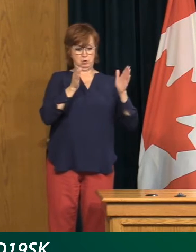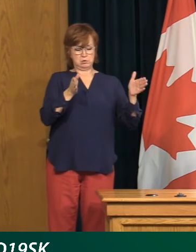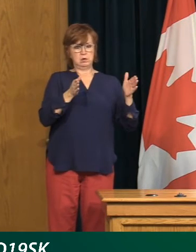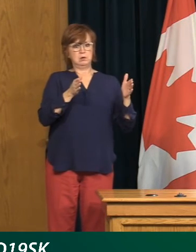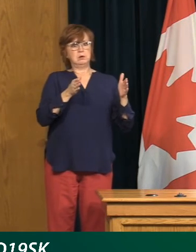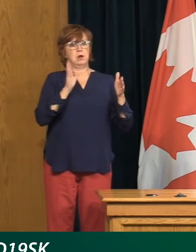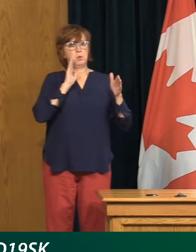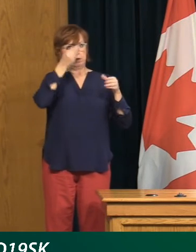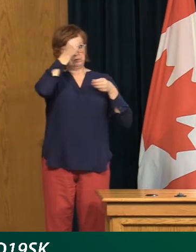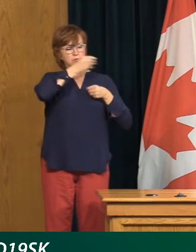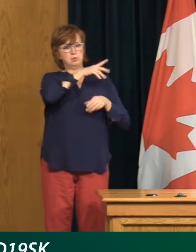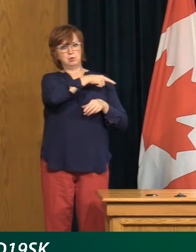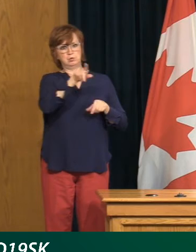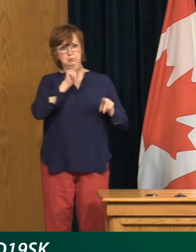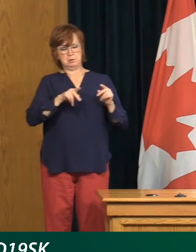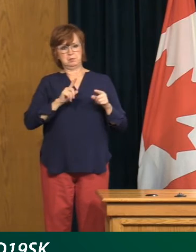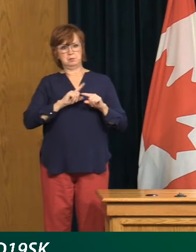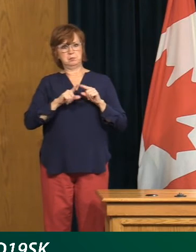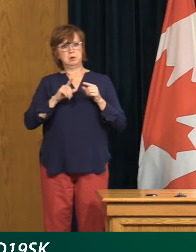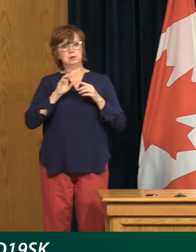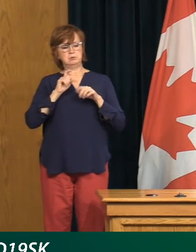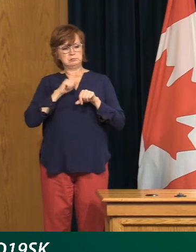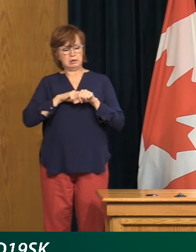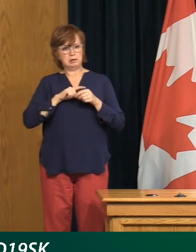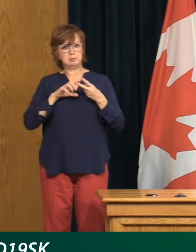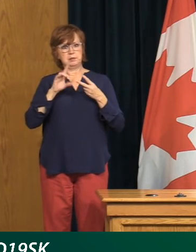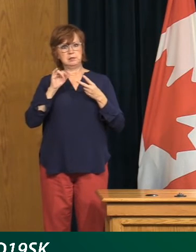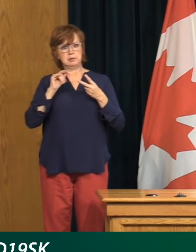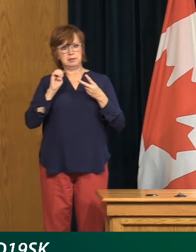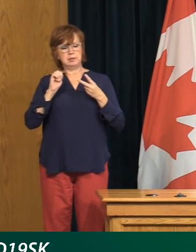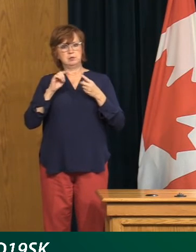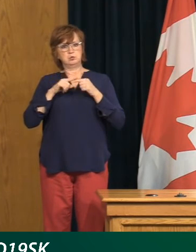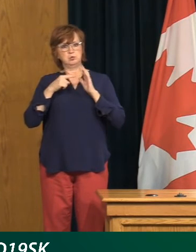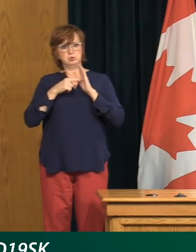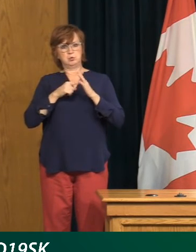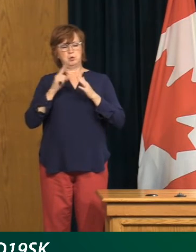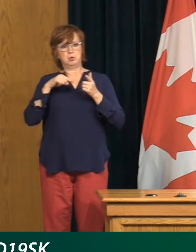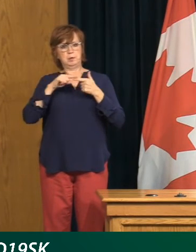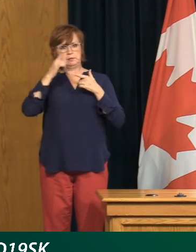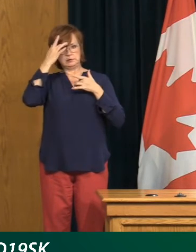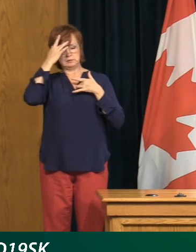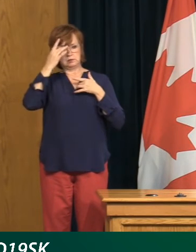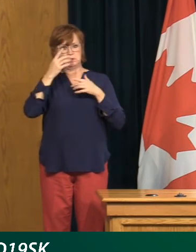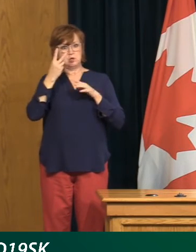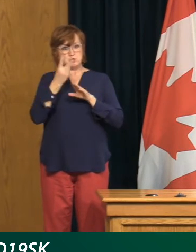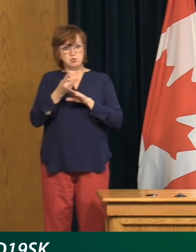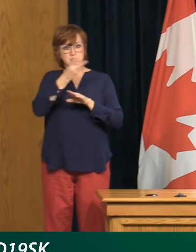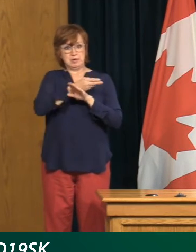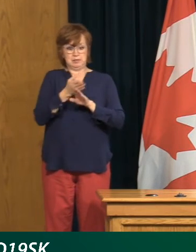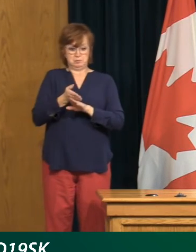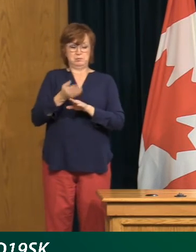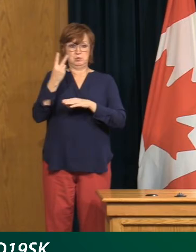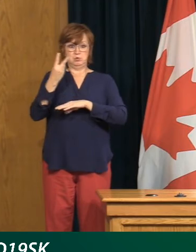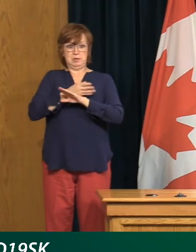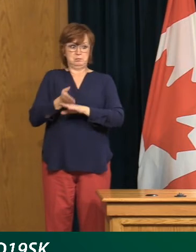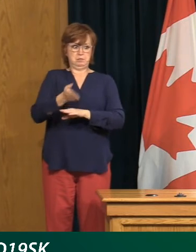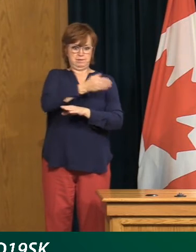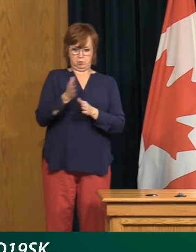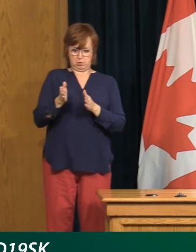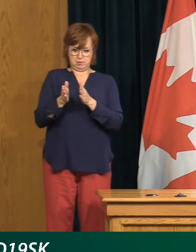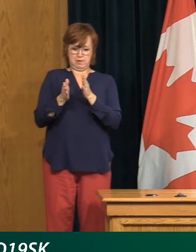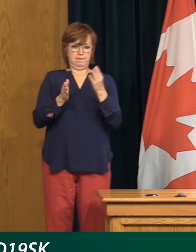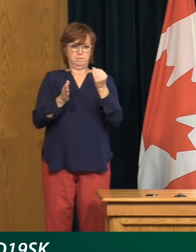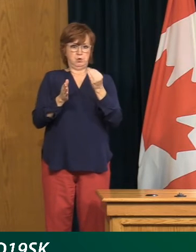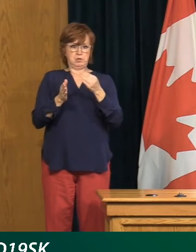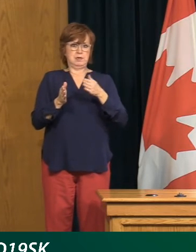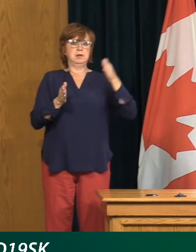where if you have a date or time when you start showing symptoms, then the two days prior to your date of symptoms, then everyone else